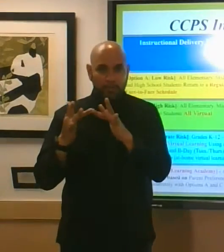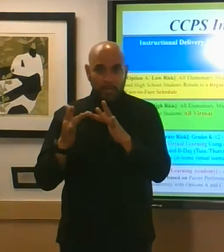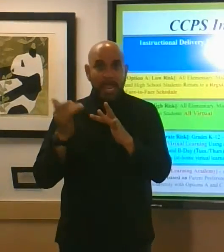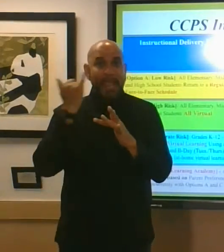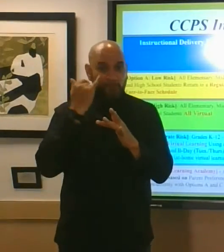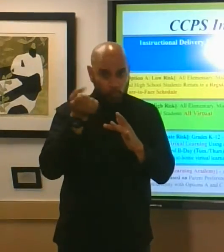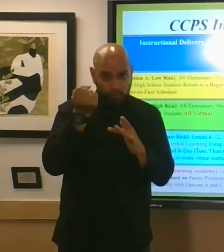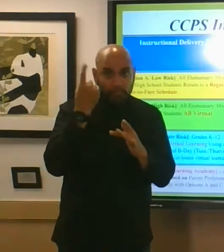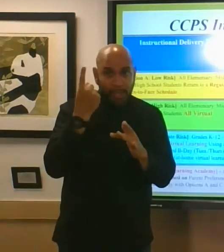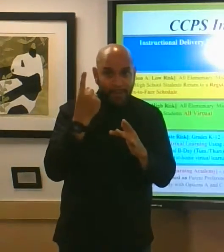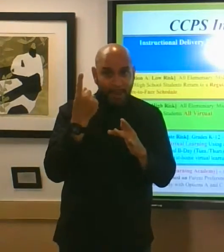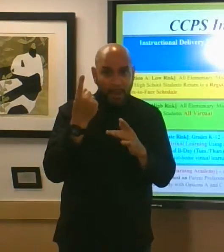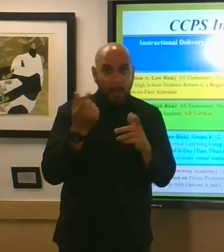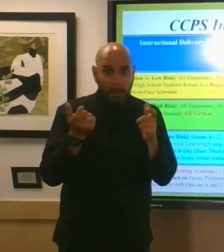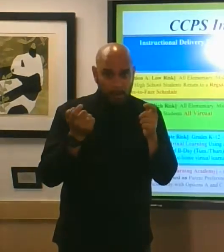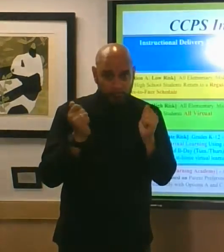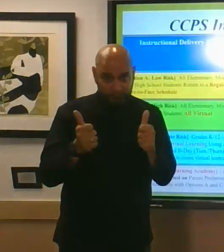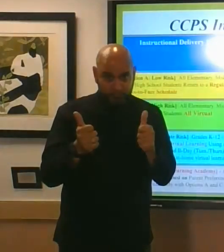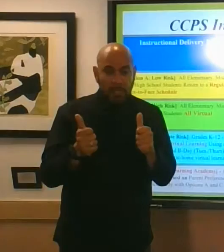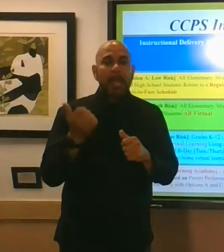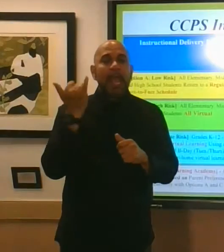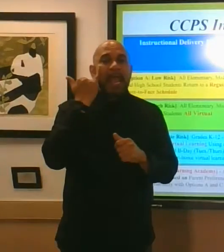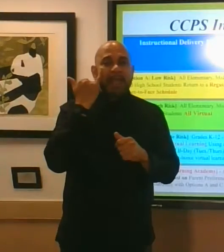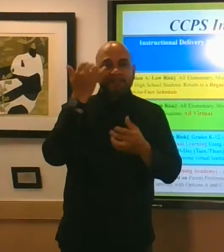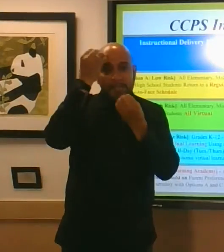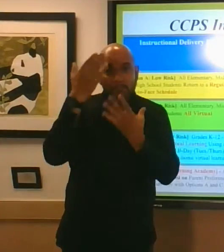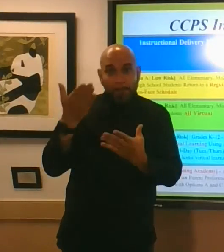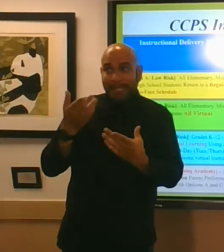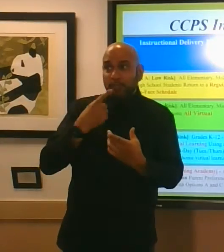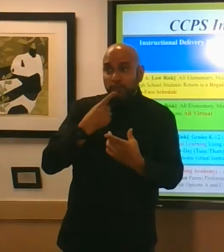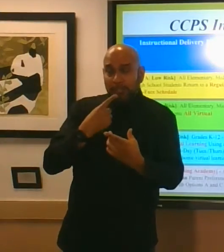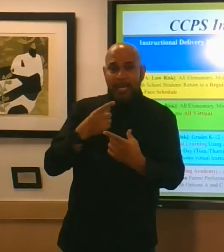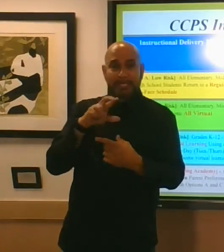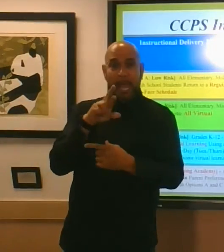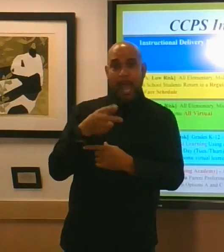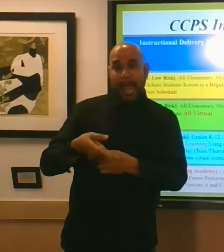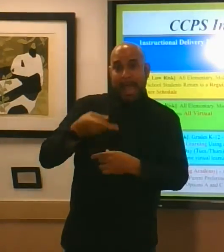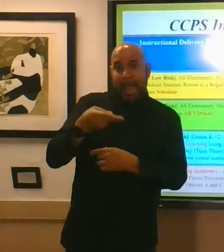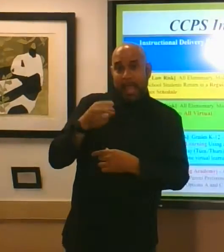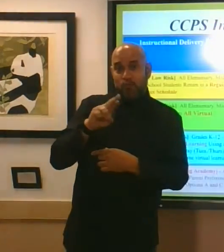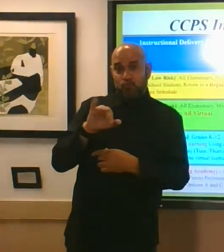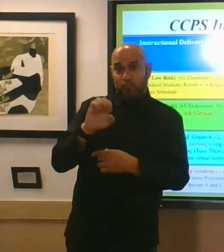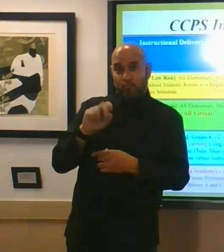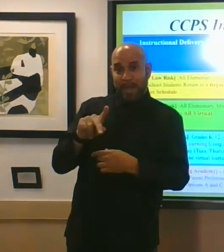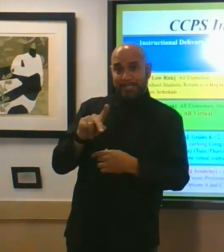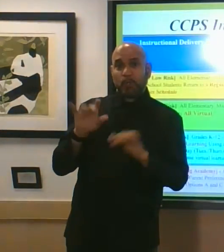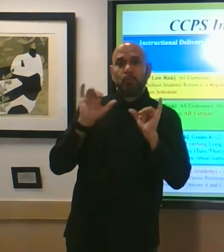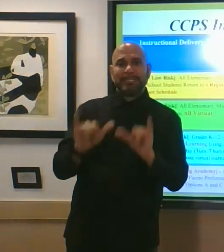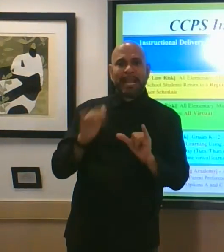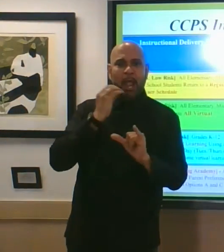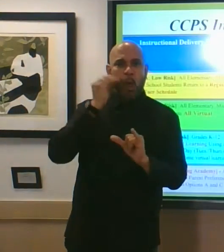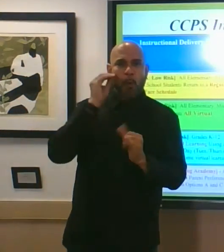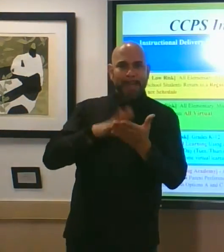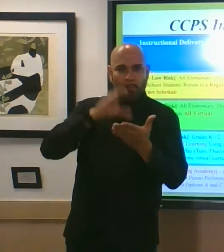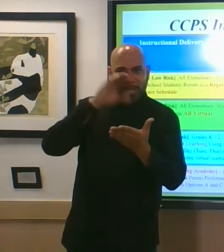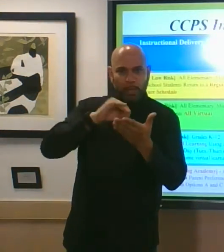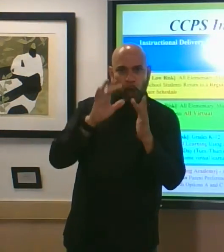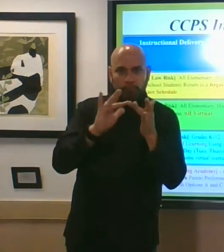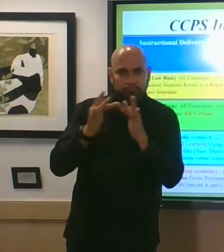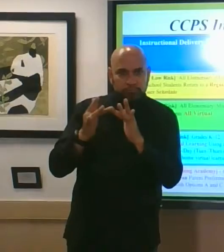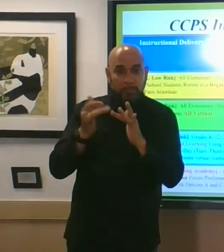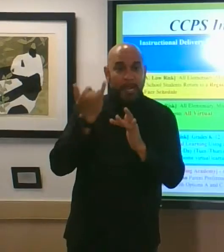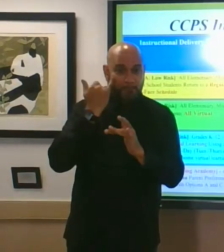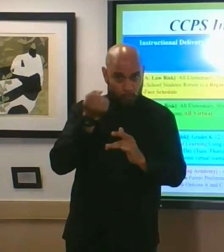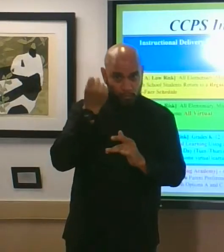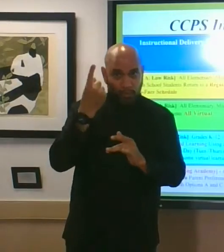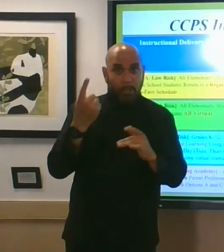up if you get that if the data says high risk we all remain virtually at home and we learn virtually thumbs up